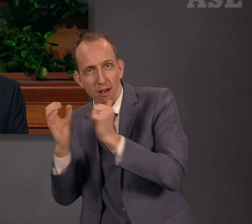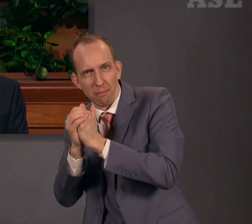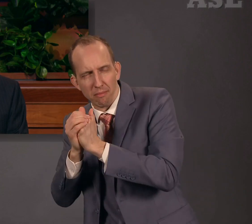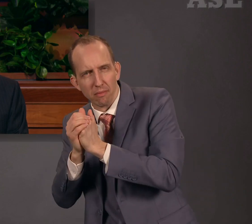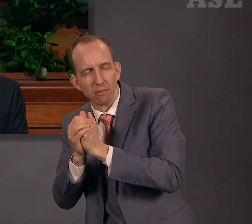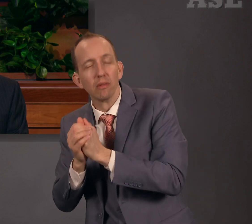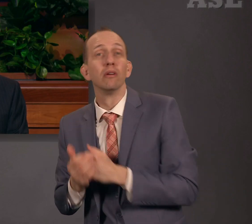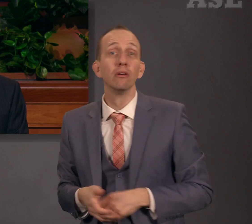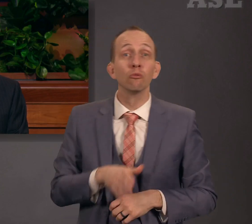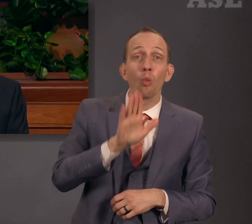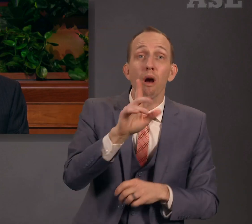with them.